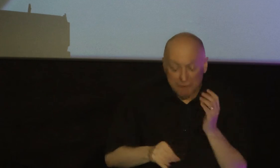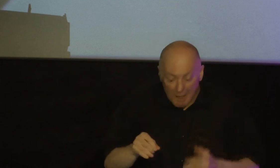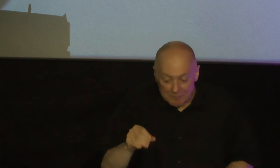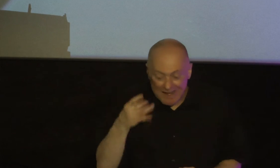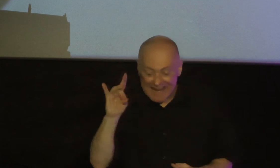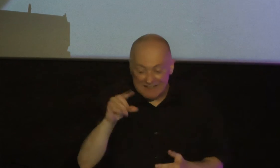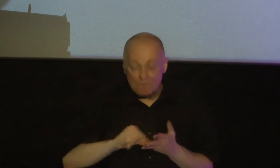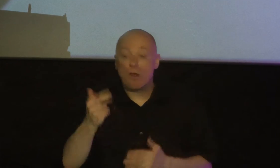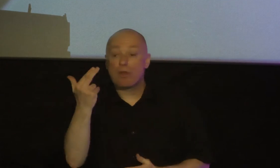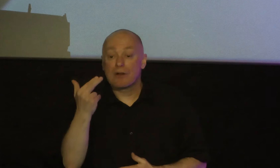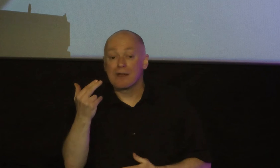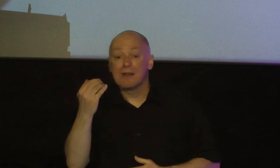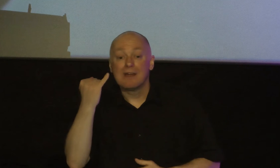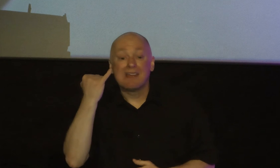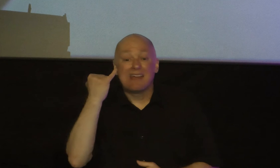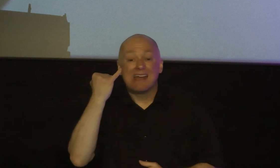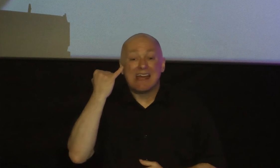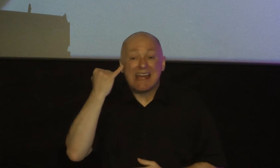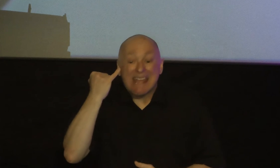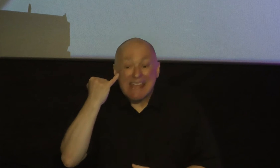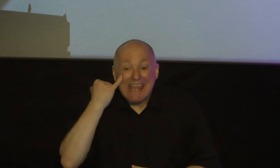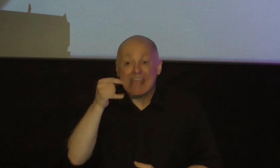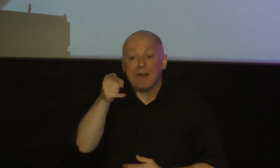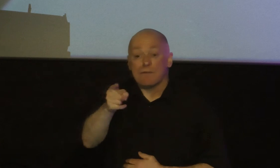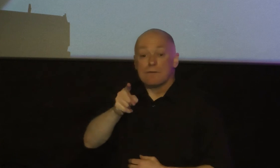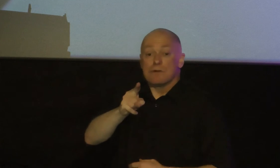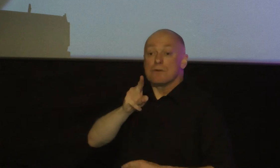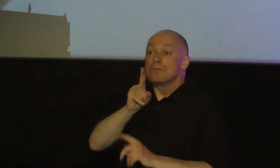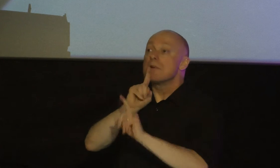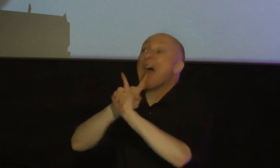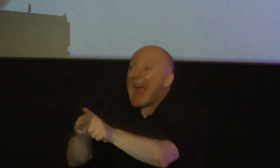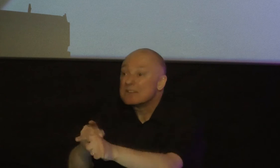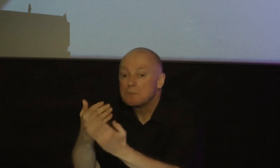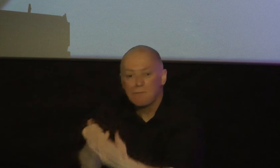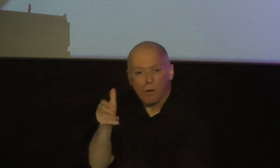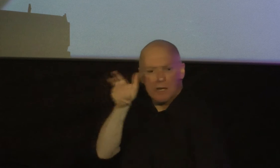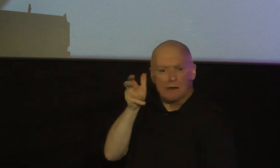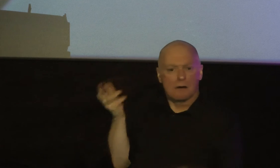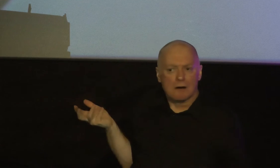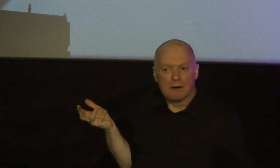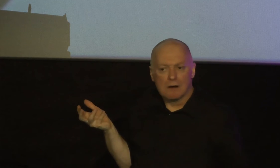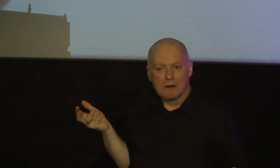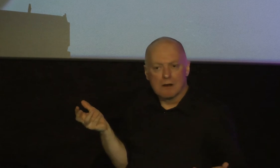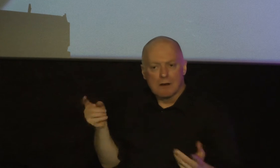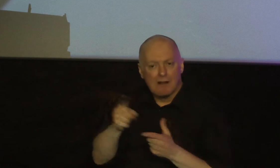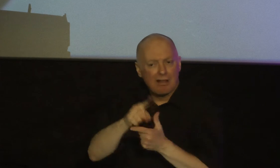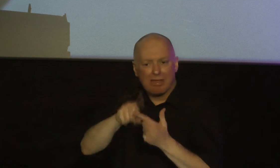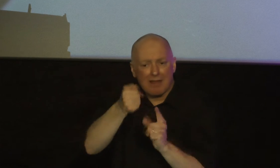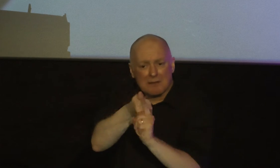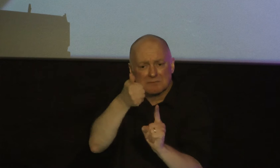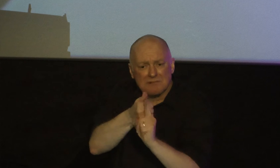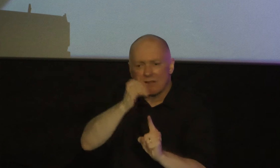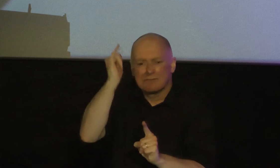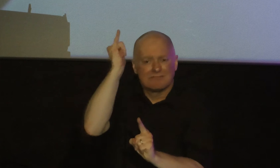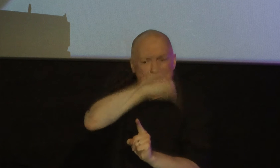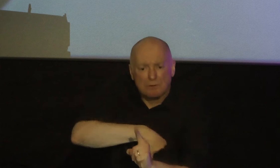one gives an answer before he hears it is his folly and shame